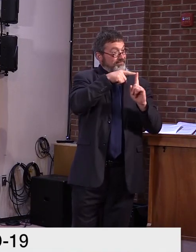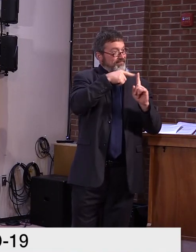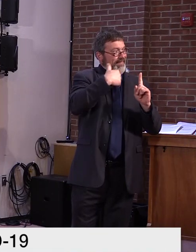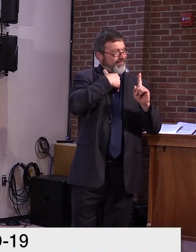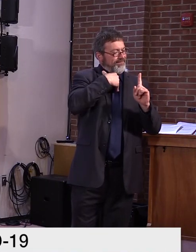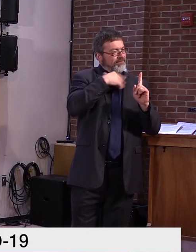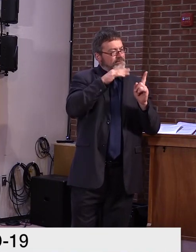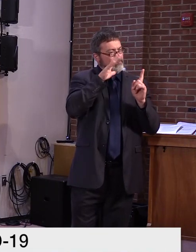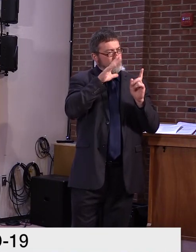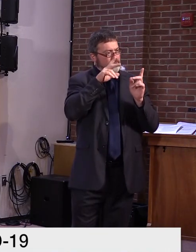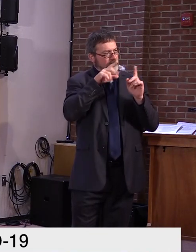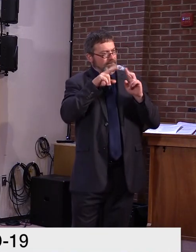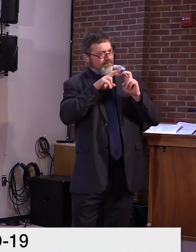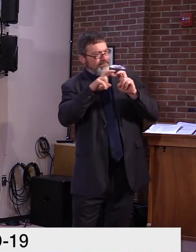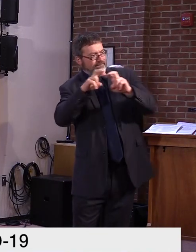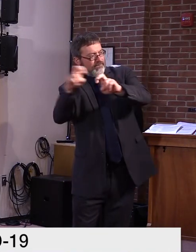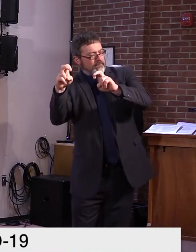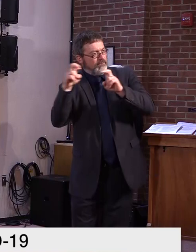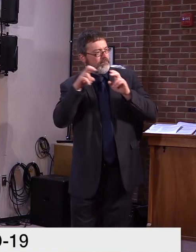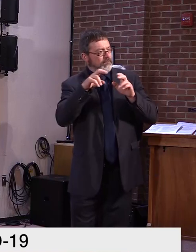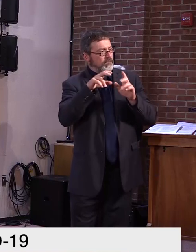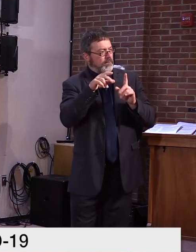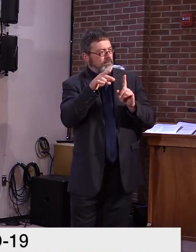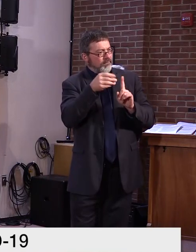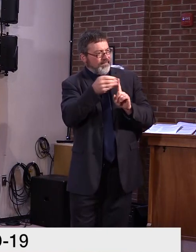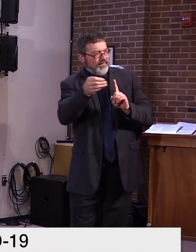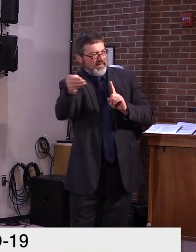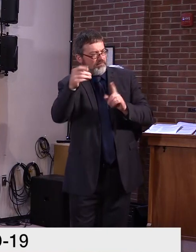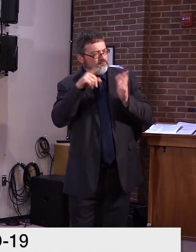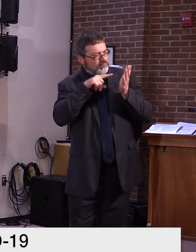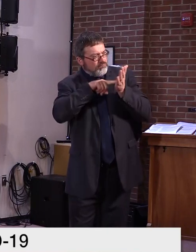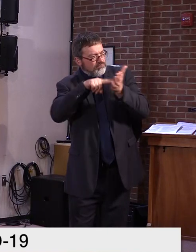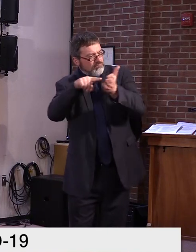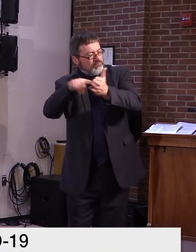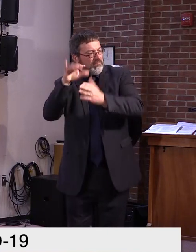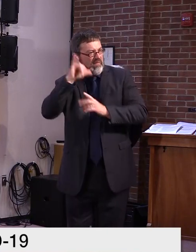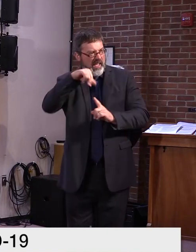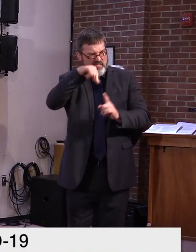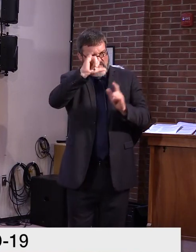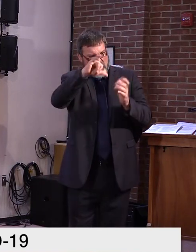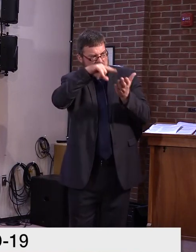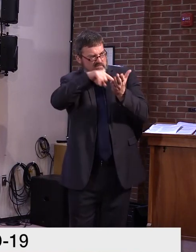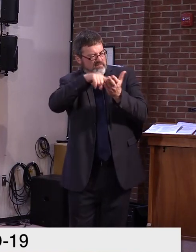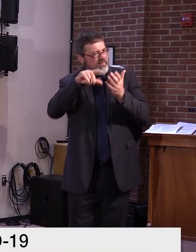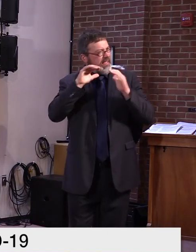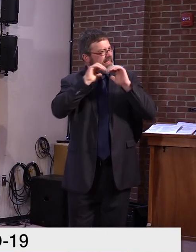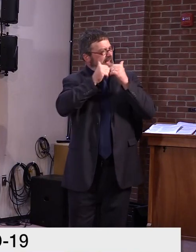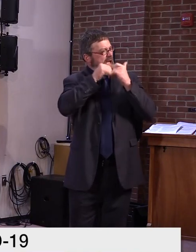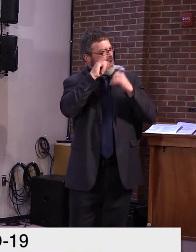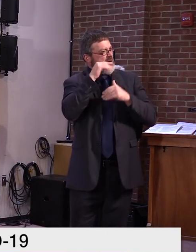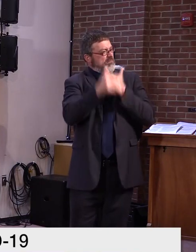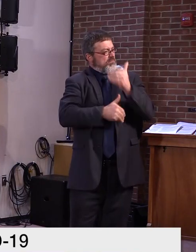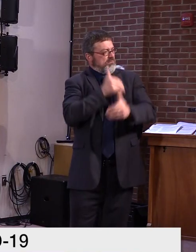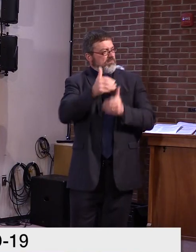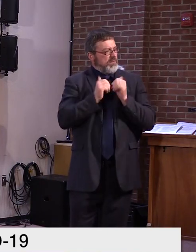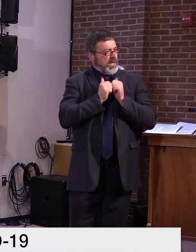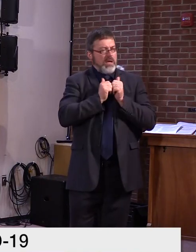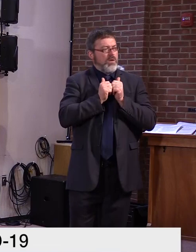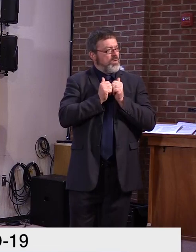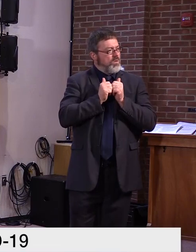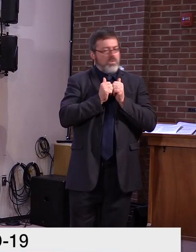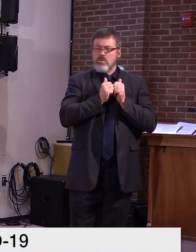completed their work, um, speaking with the, um, people who are, uh, testing